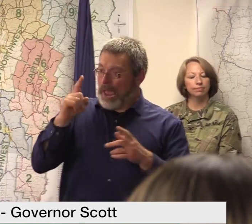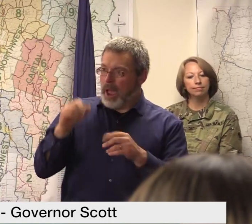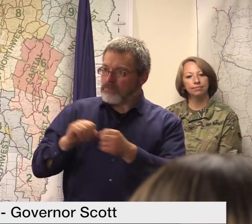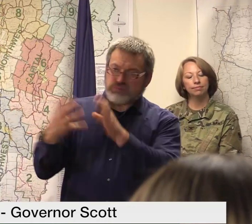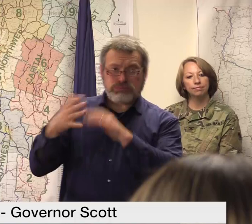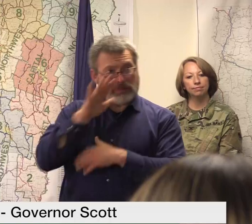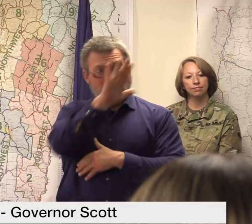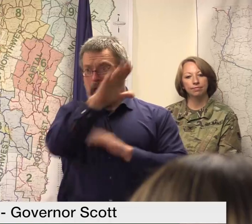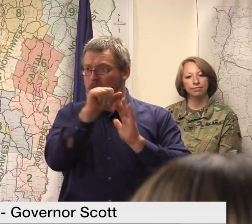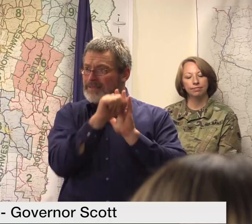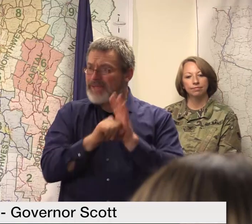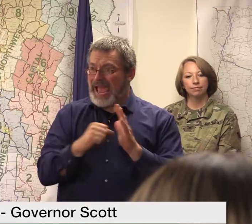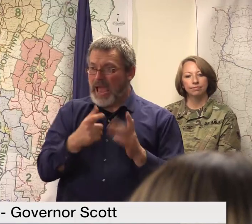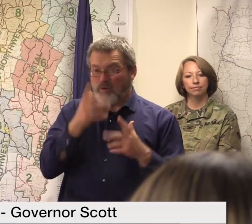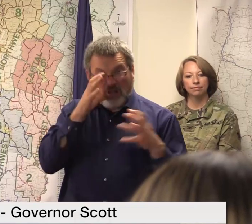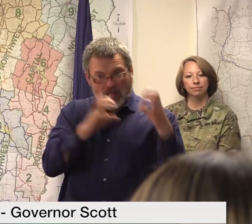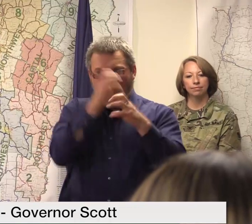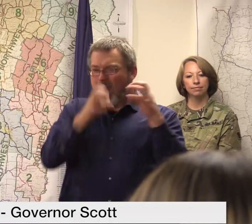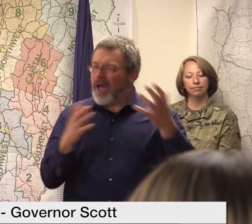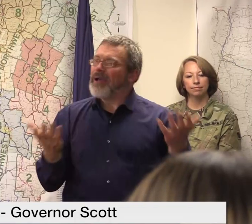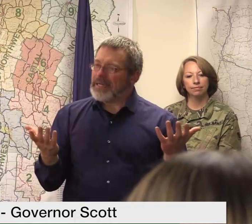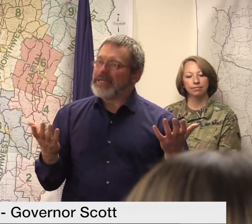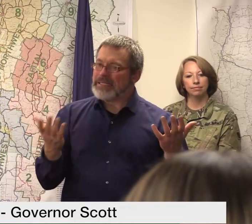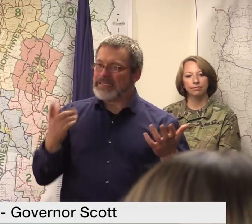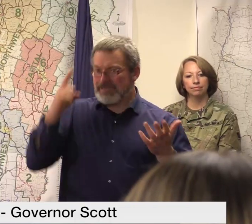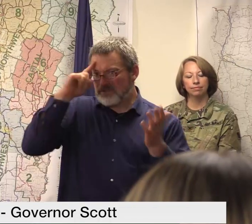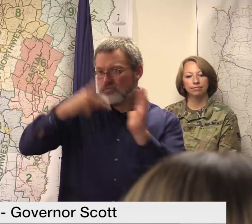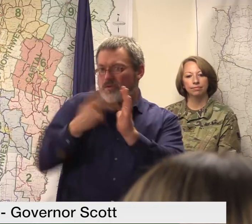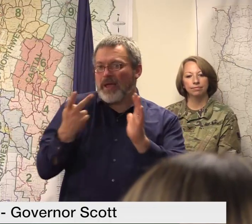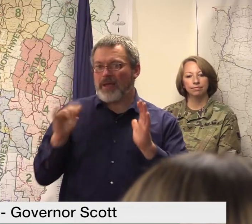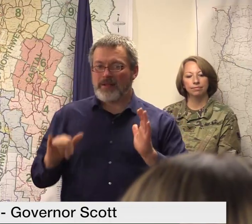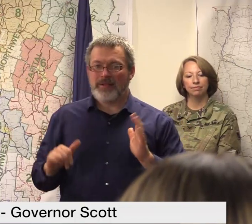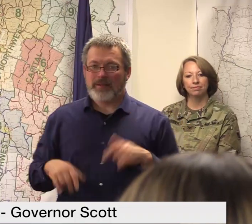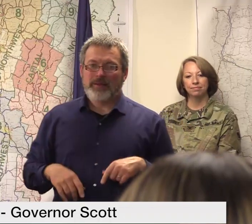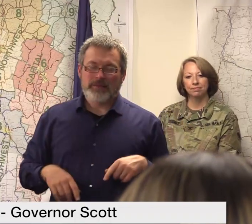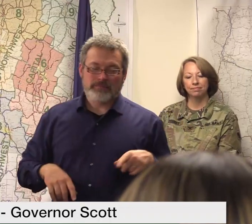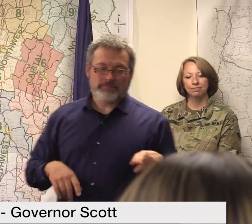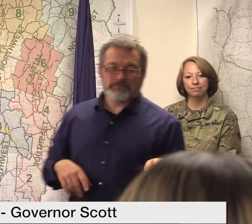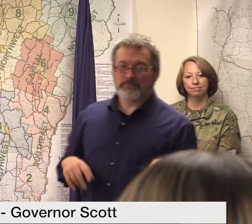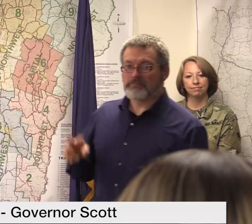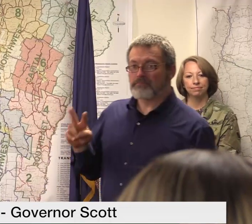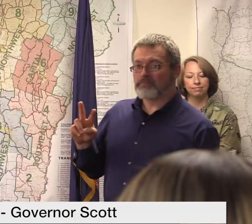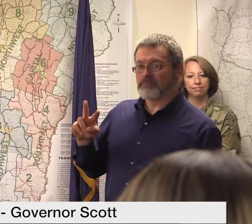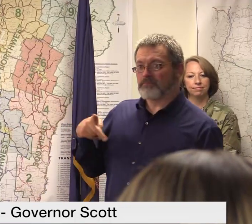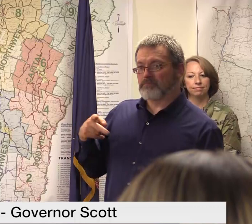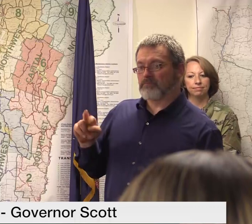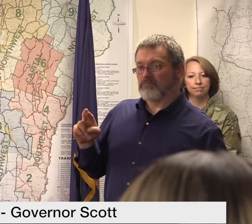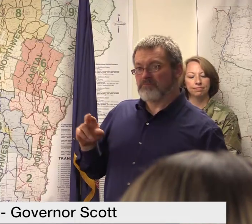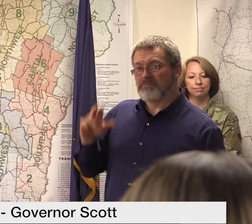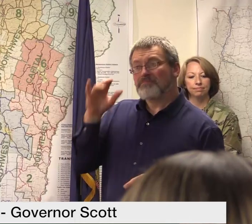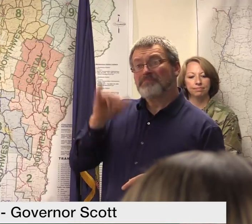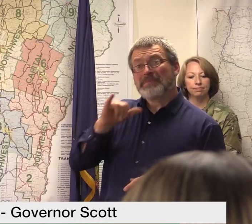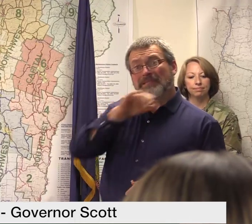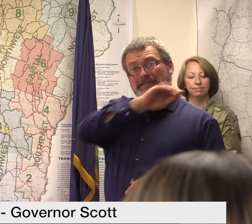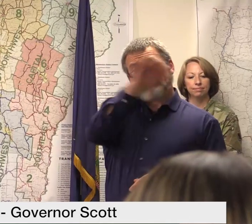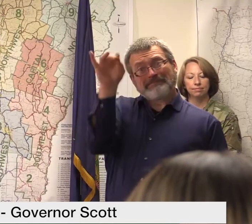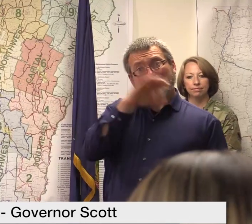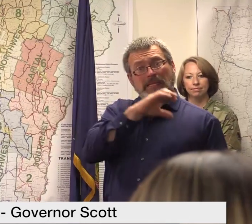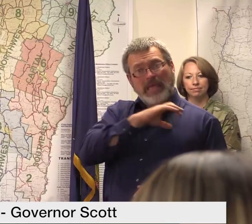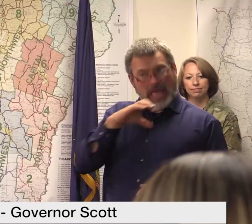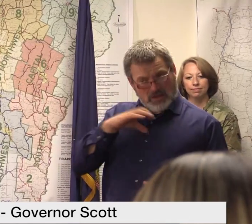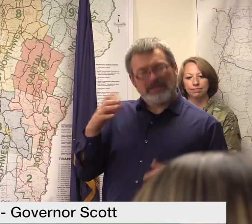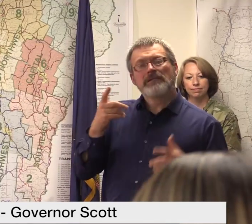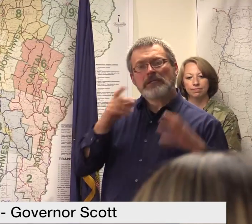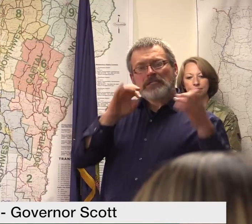there's a huge fight going down in Congress primarily on a partisan basis between the House Republicans and the